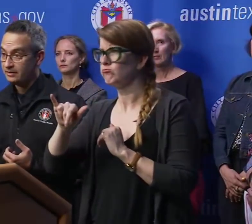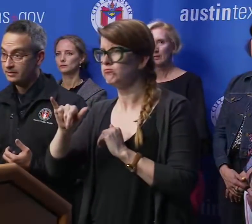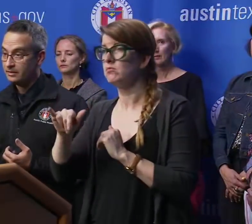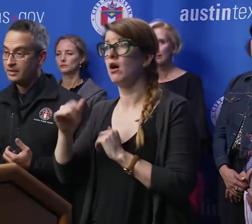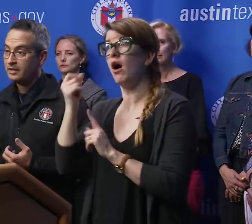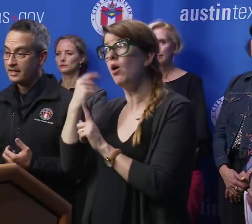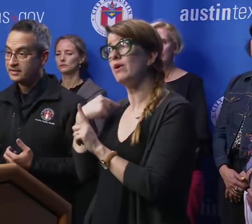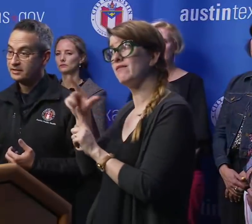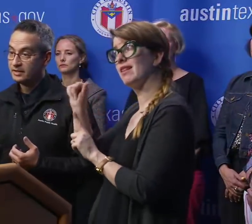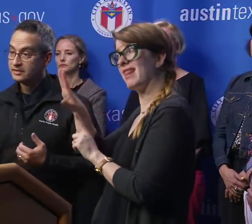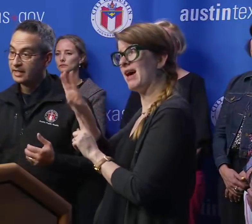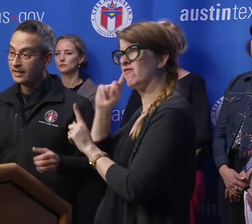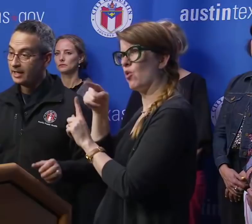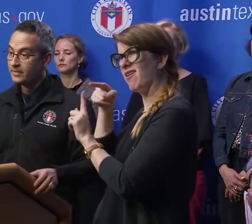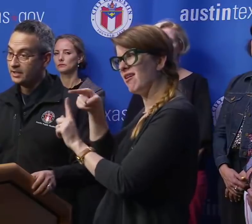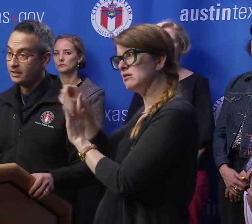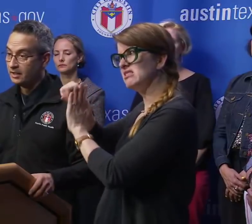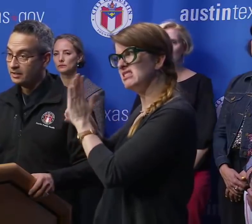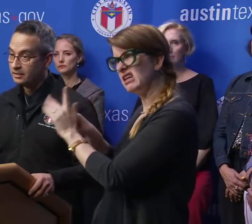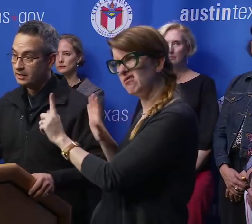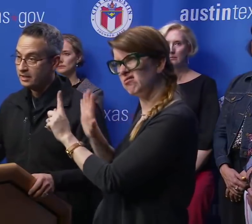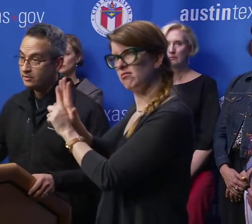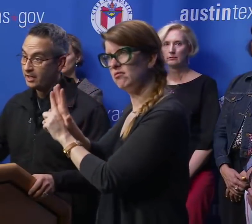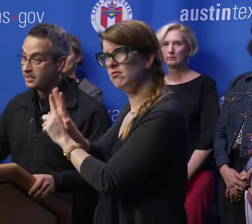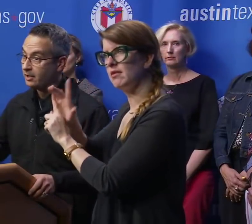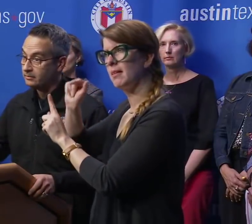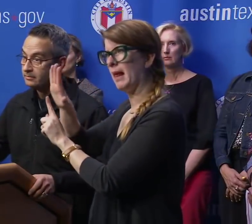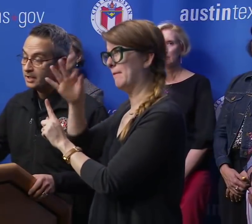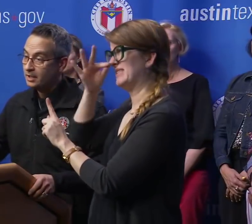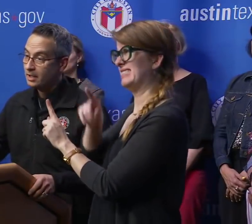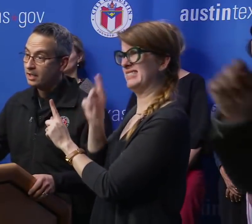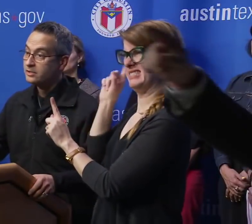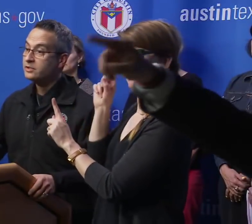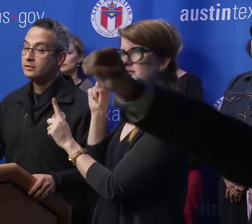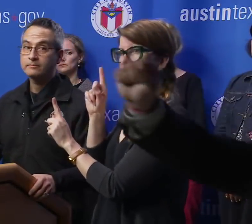to the state. And that's the state lab here downtown.